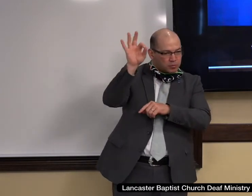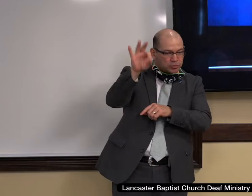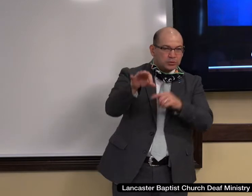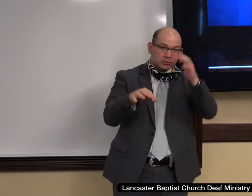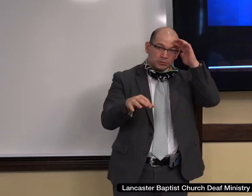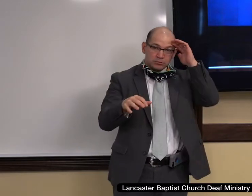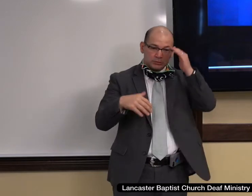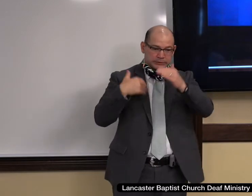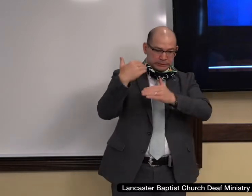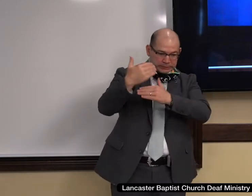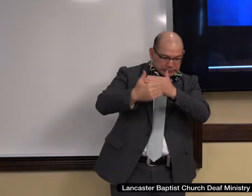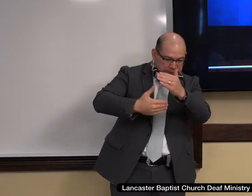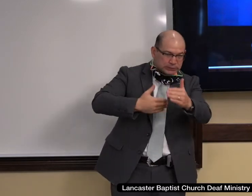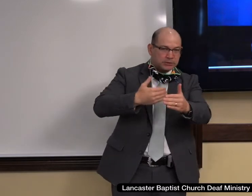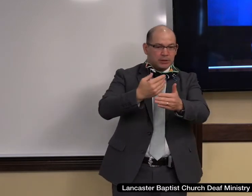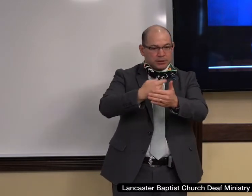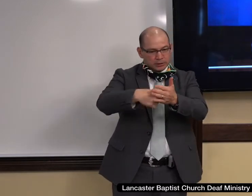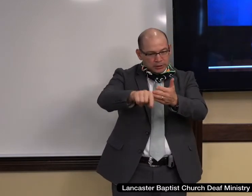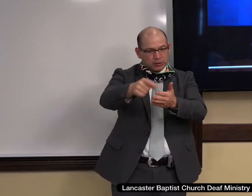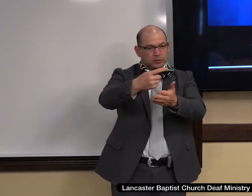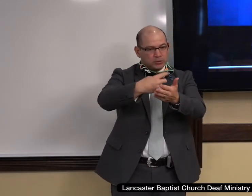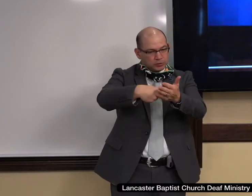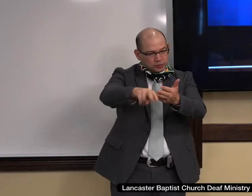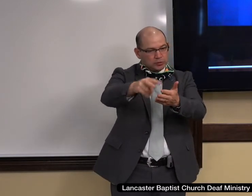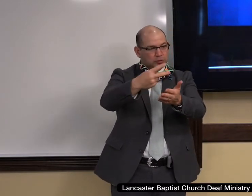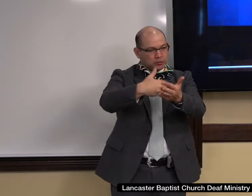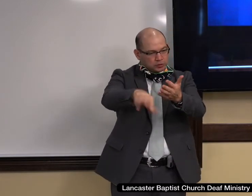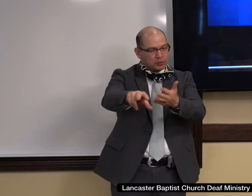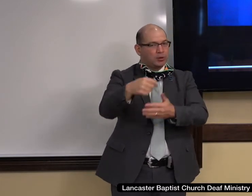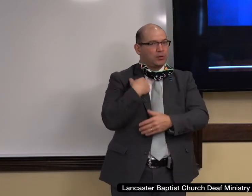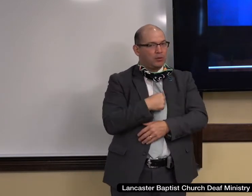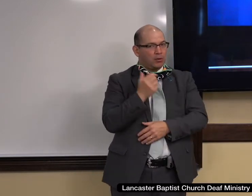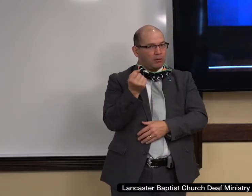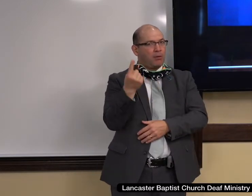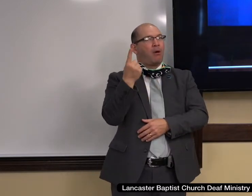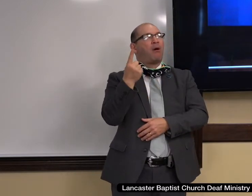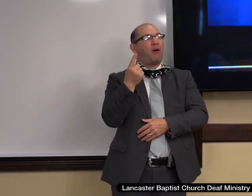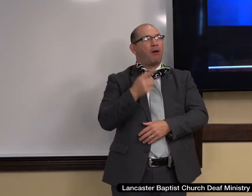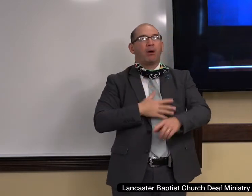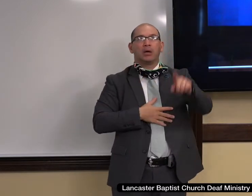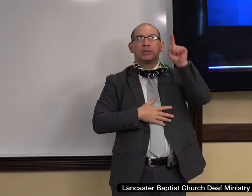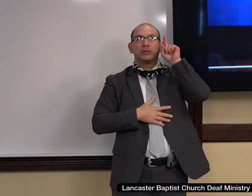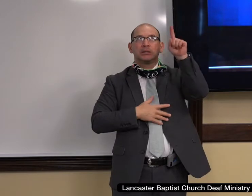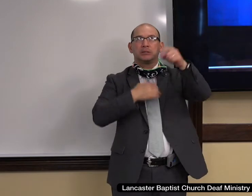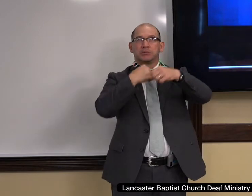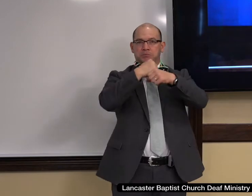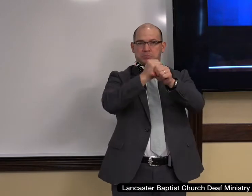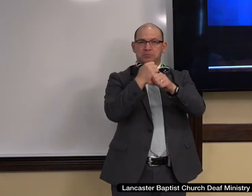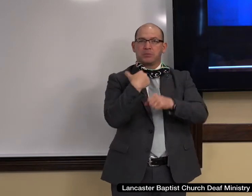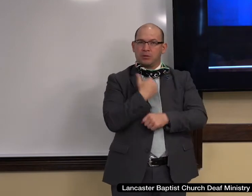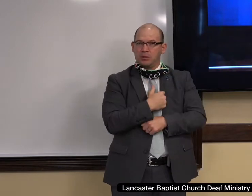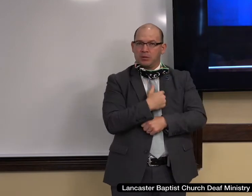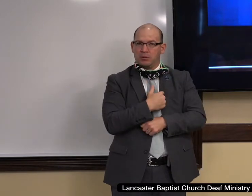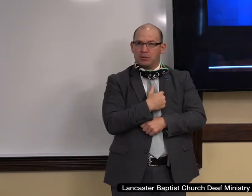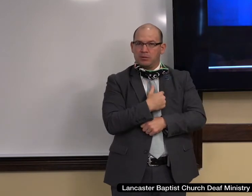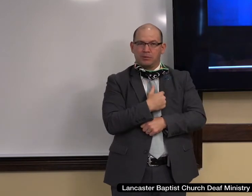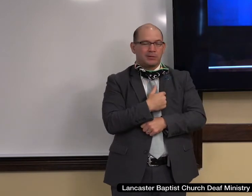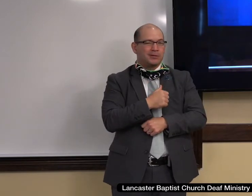an accidental mutation that we did not evolve that we are not the product of some big bang but that God